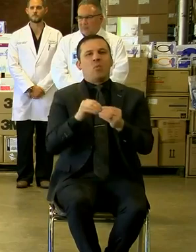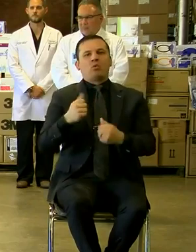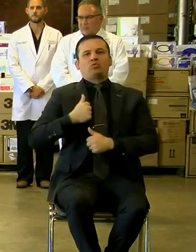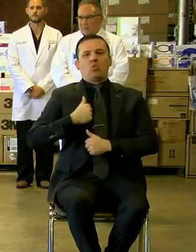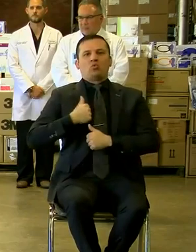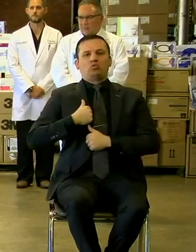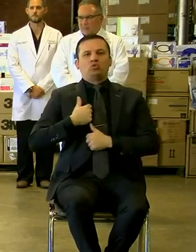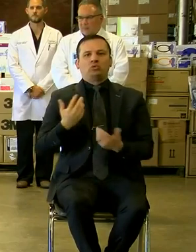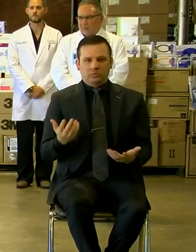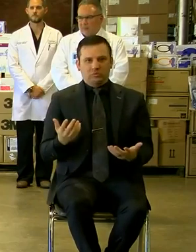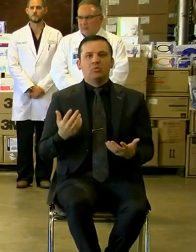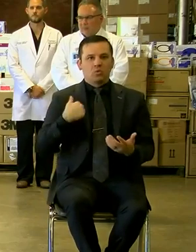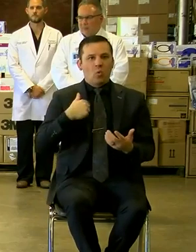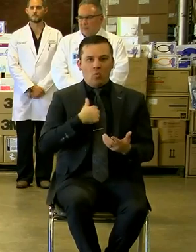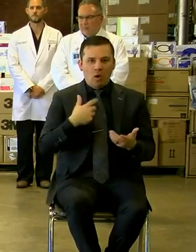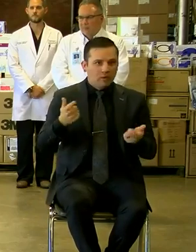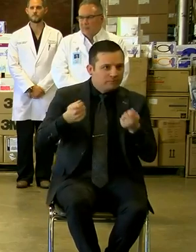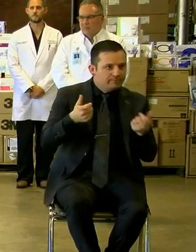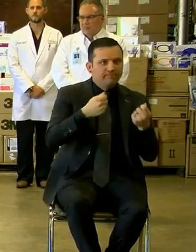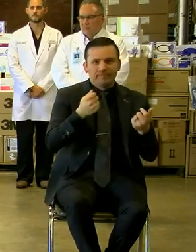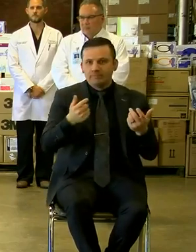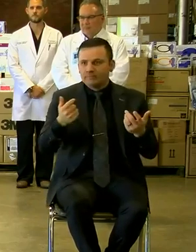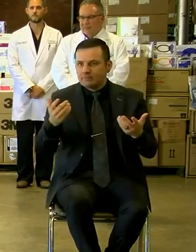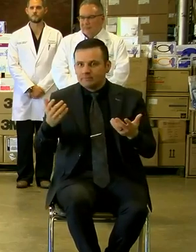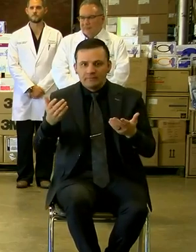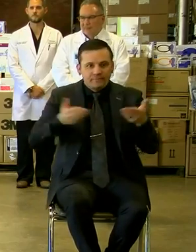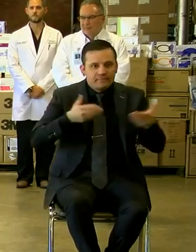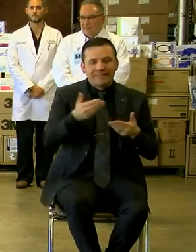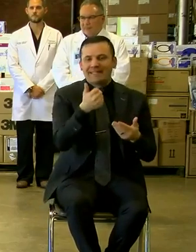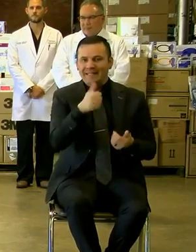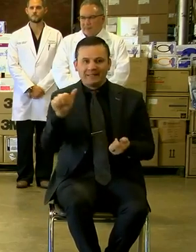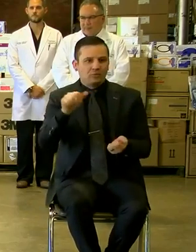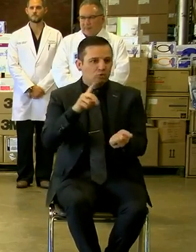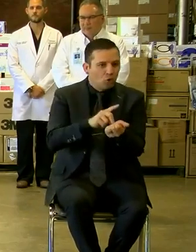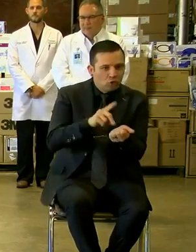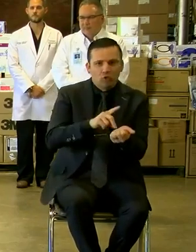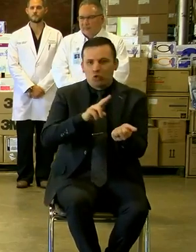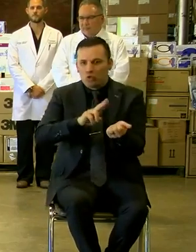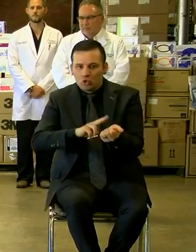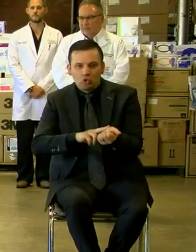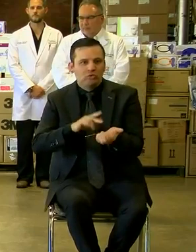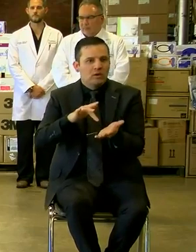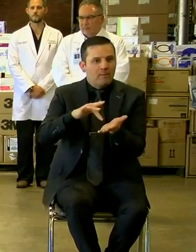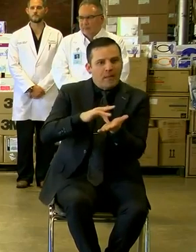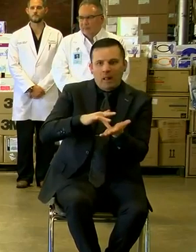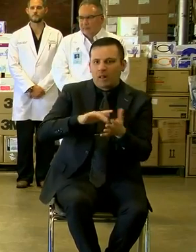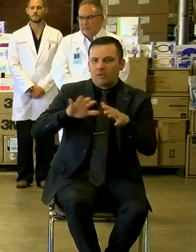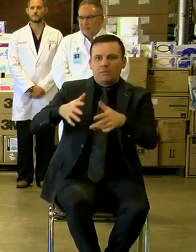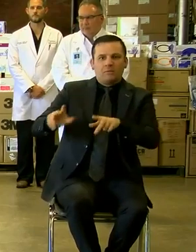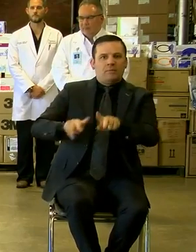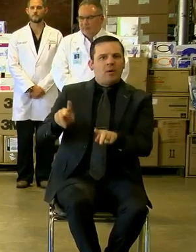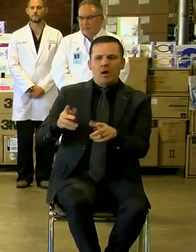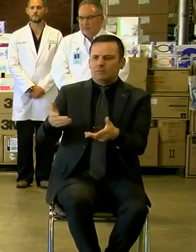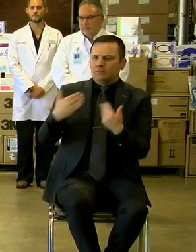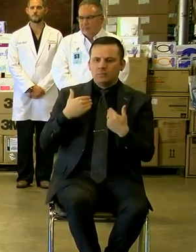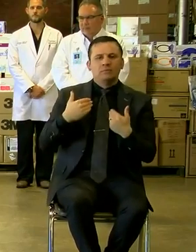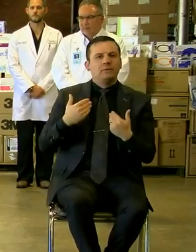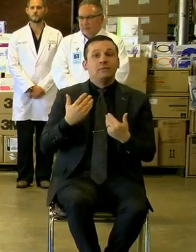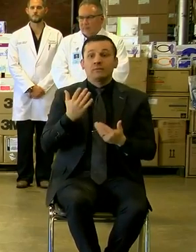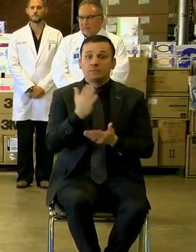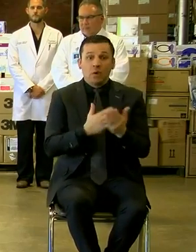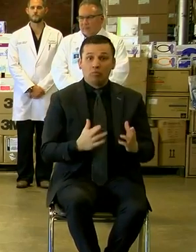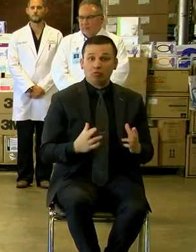As a result, we are enlisting every doctor, every nurse, every medical personnel that we can find. There may be some who are